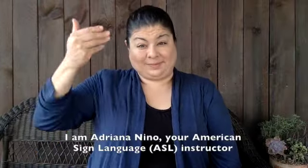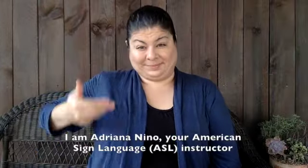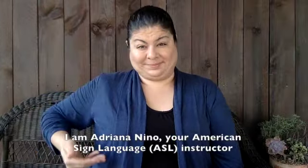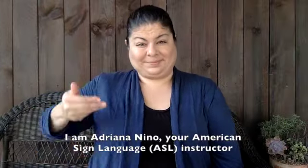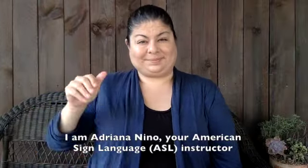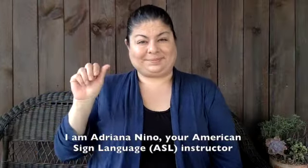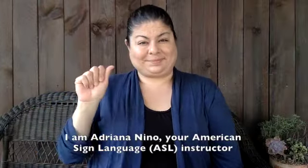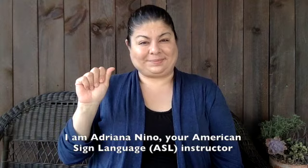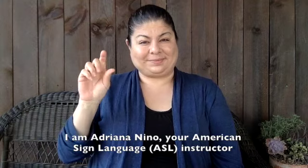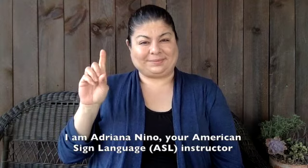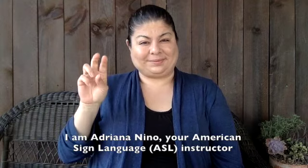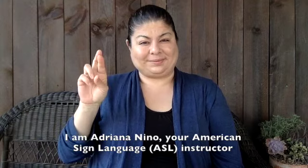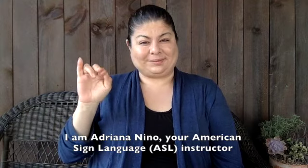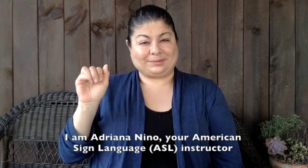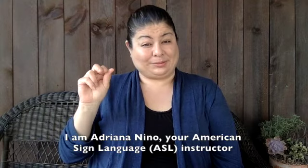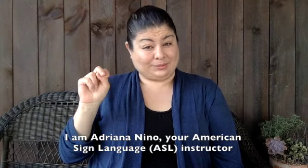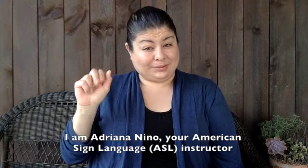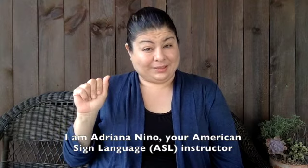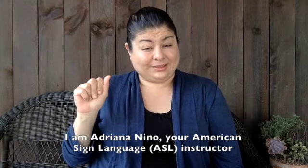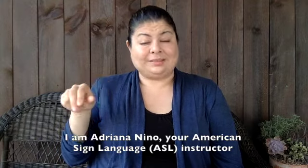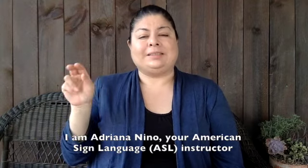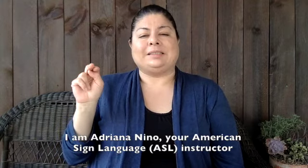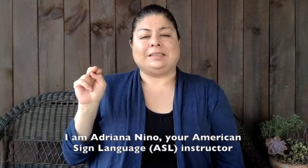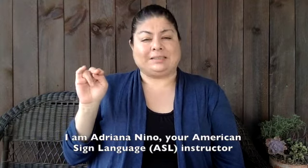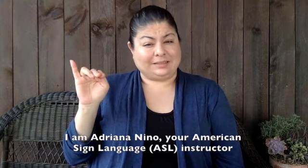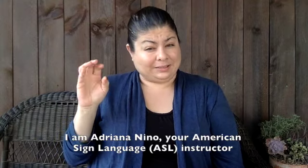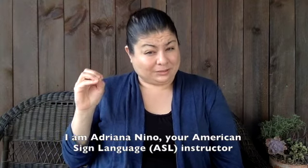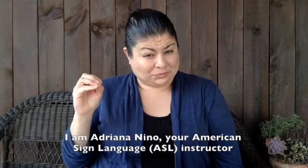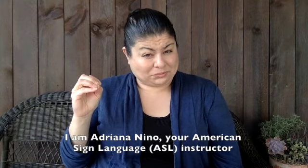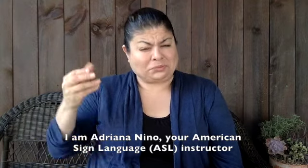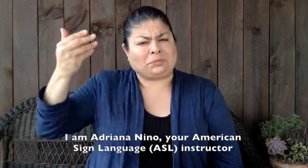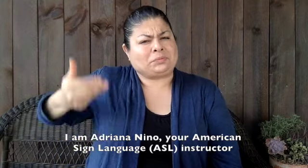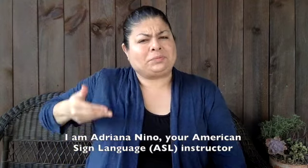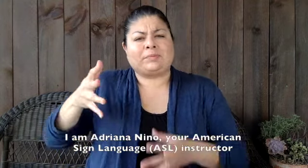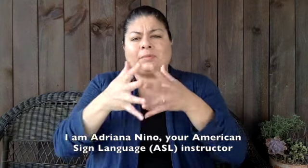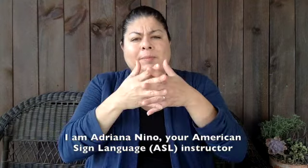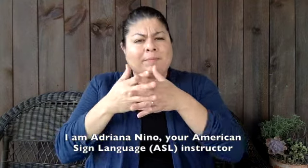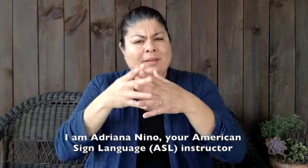I am Adriana Niño, your American Sign Language ASL Instructor.